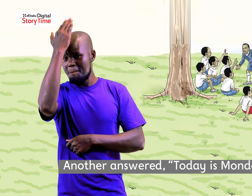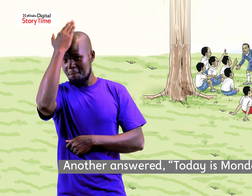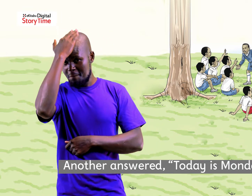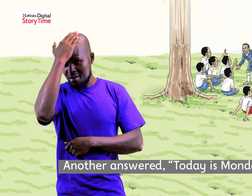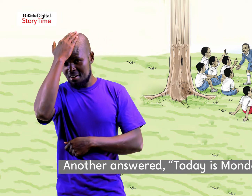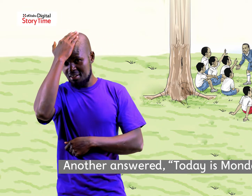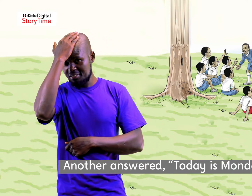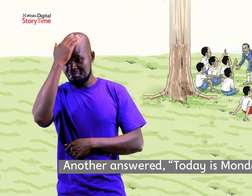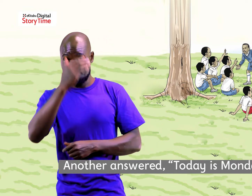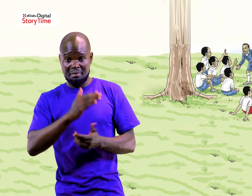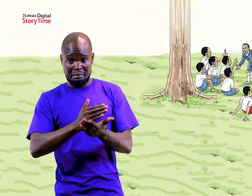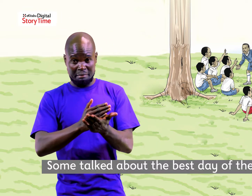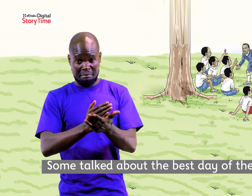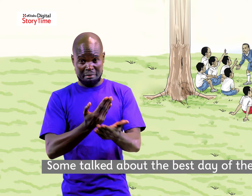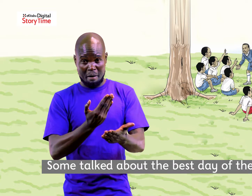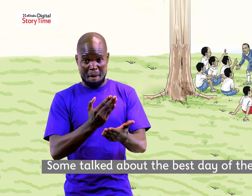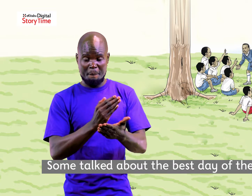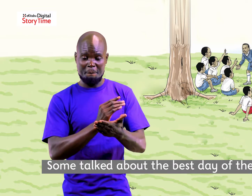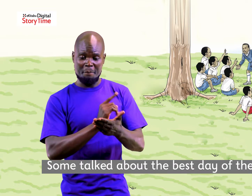monday